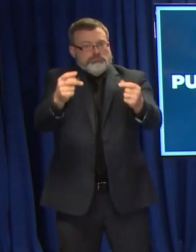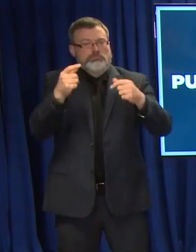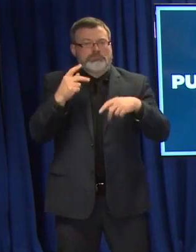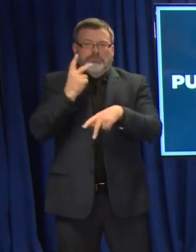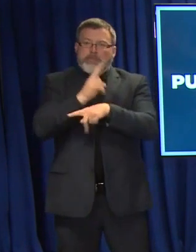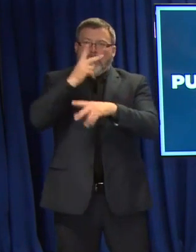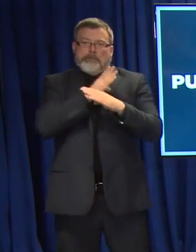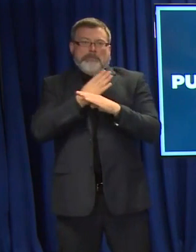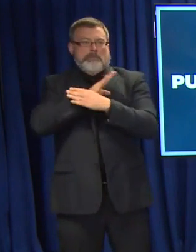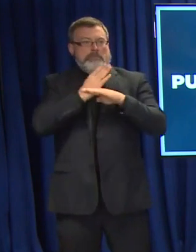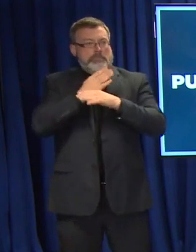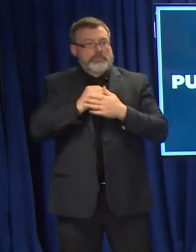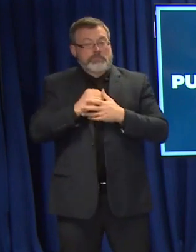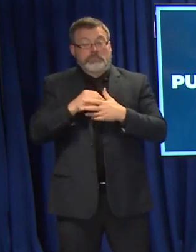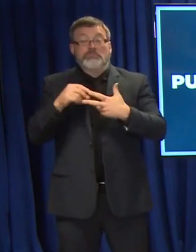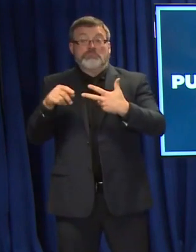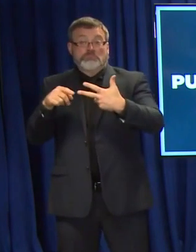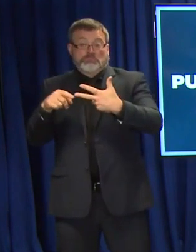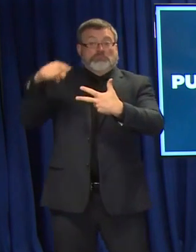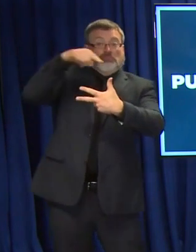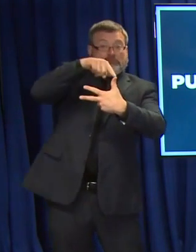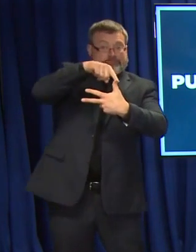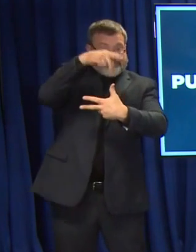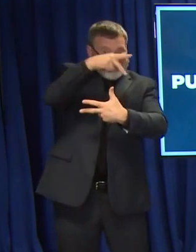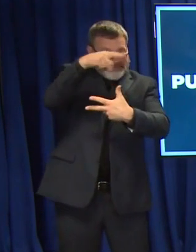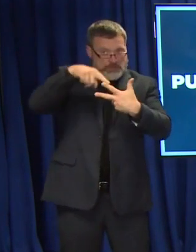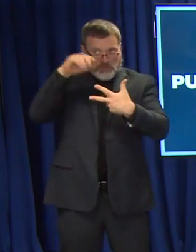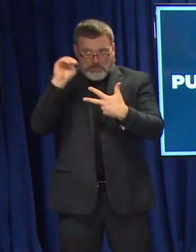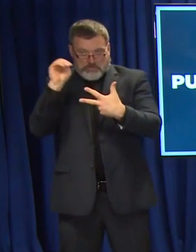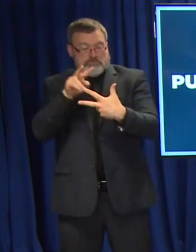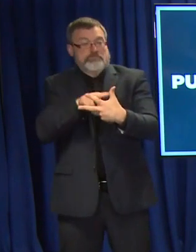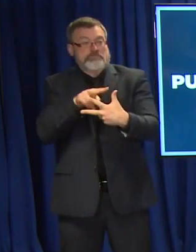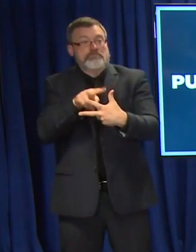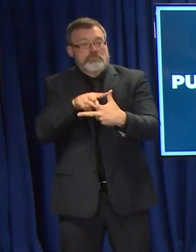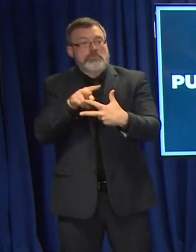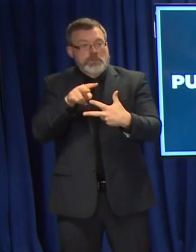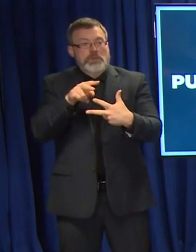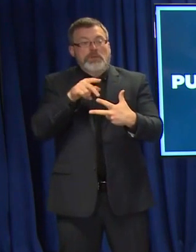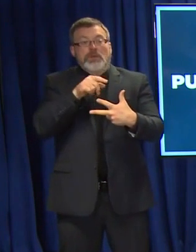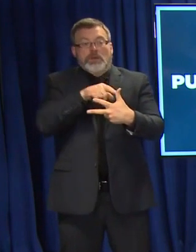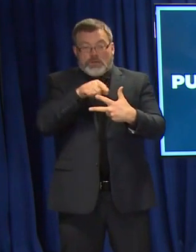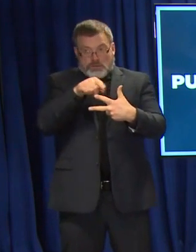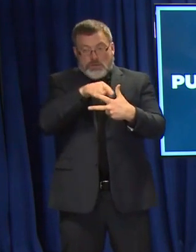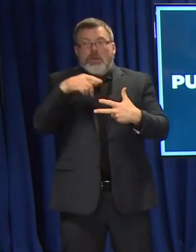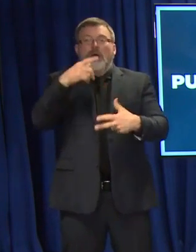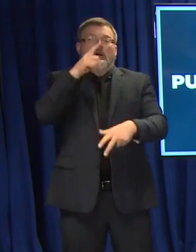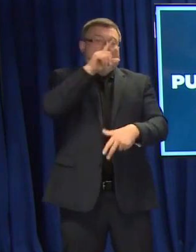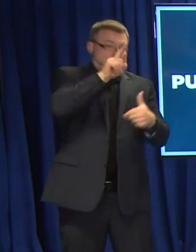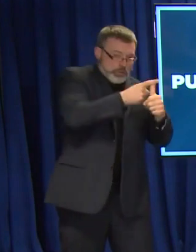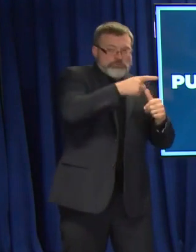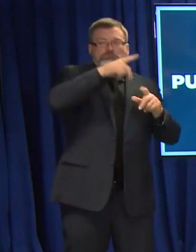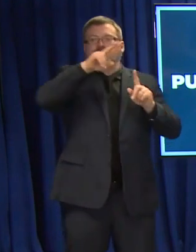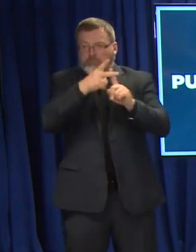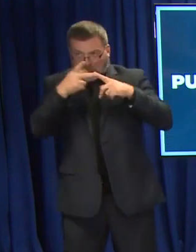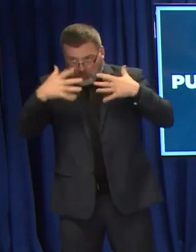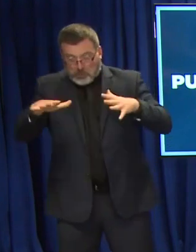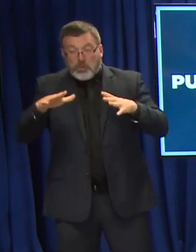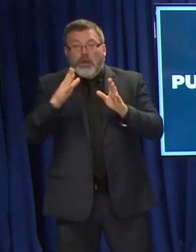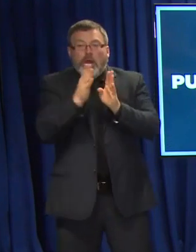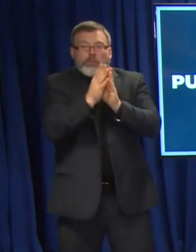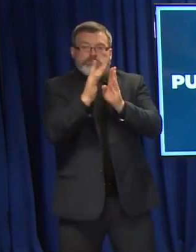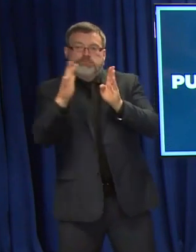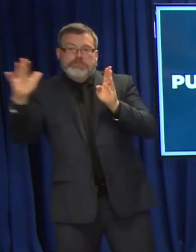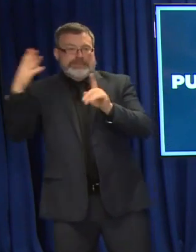either the Pfizer or Moderna vaccines for their primary series, they are able to receive a booster dose starting at least six